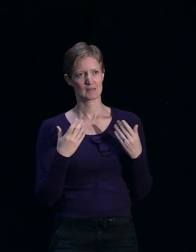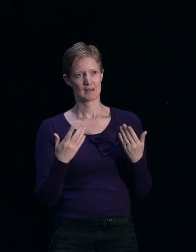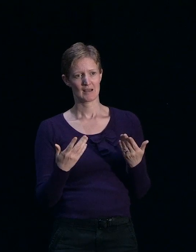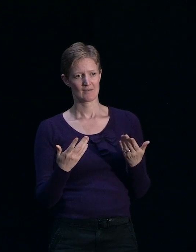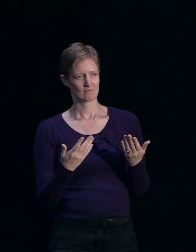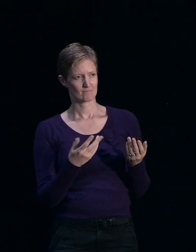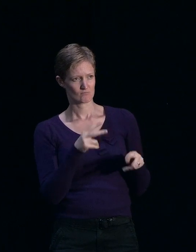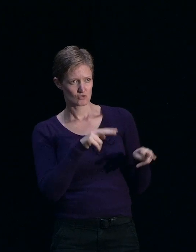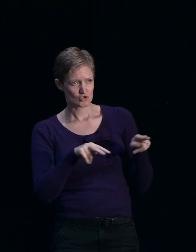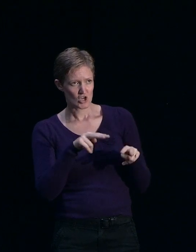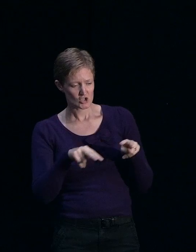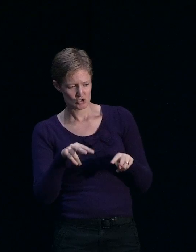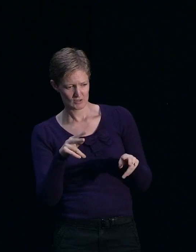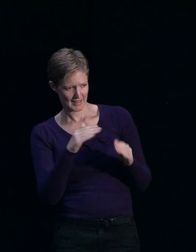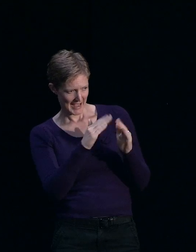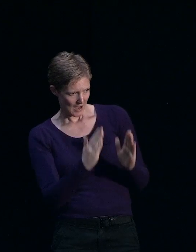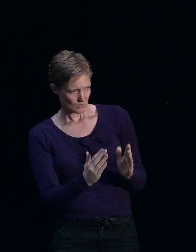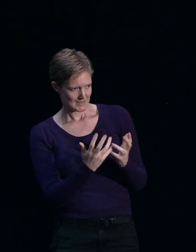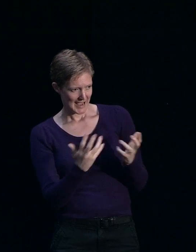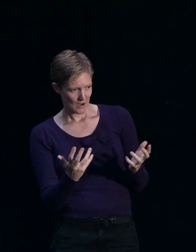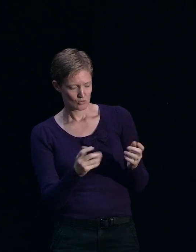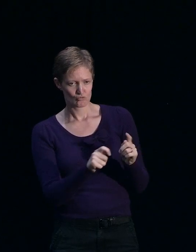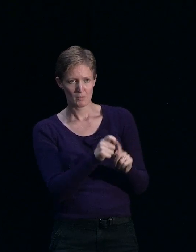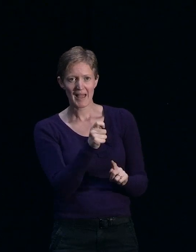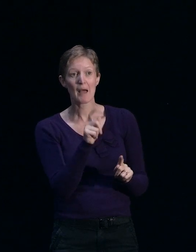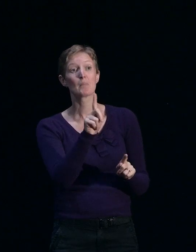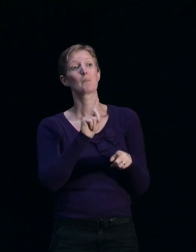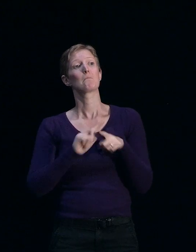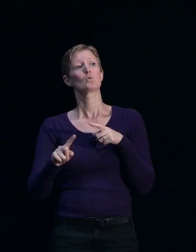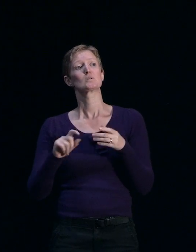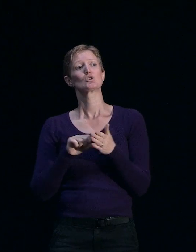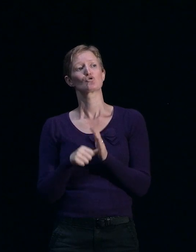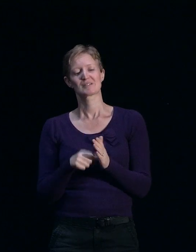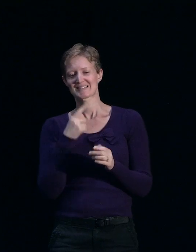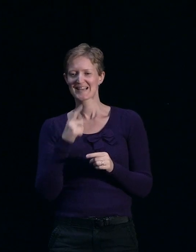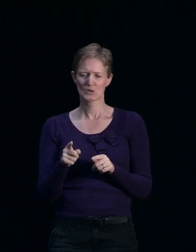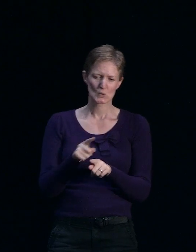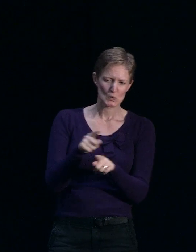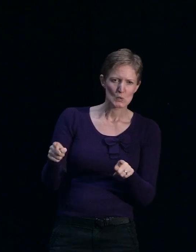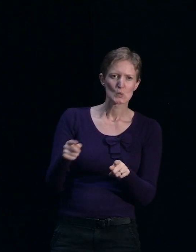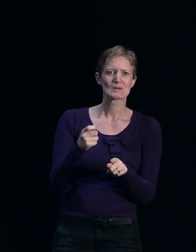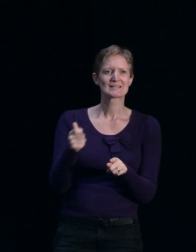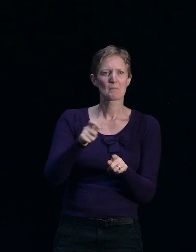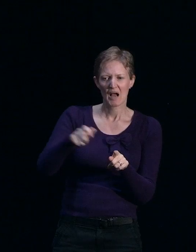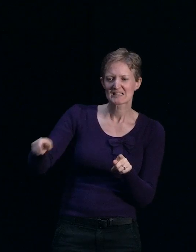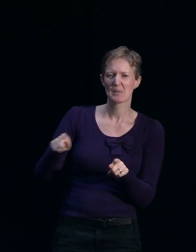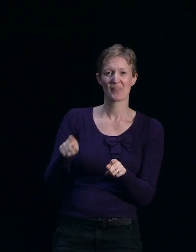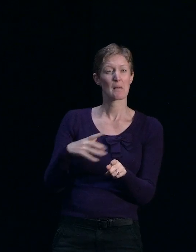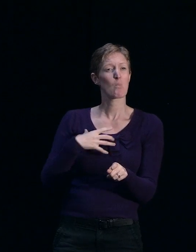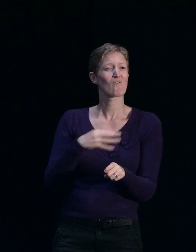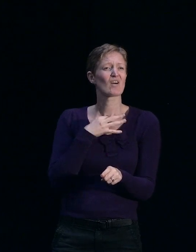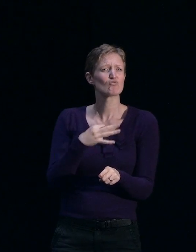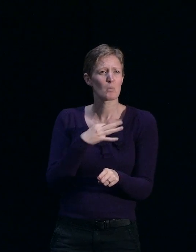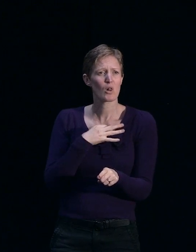in their own way. But most insurers have adopted approach where vulnerable customers are at the front of our program of work.